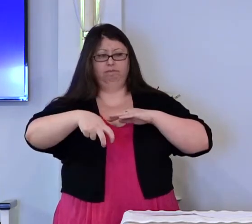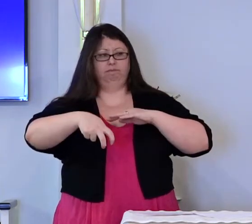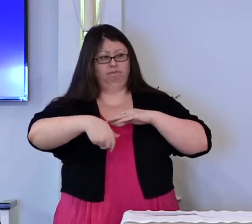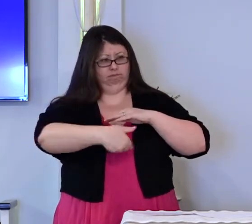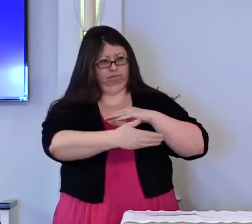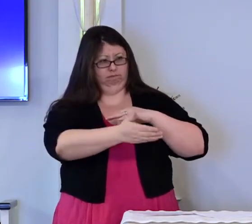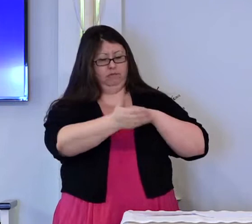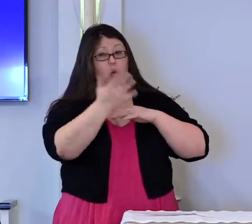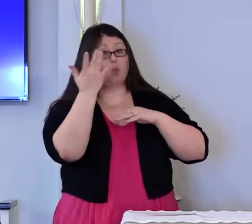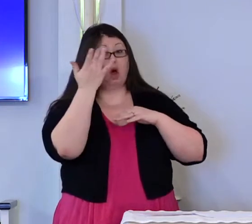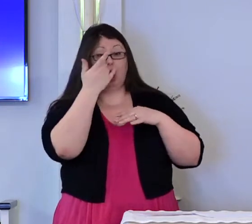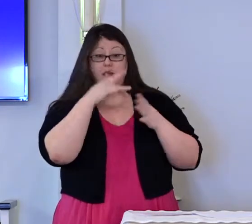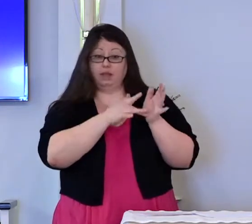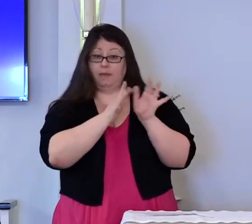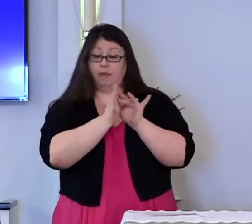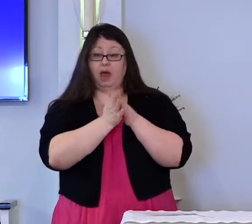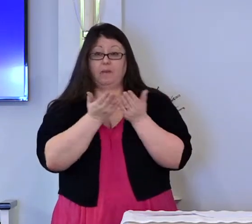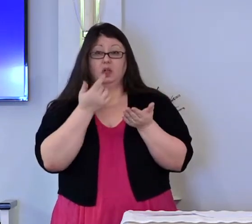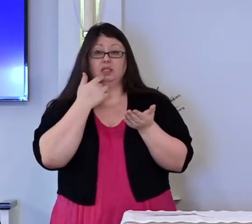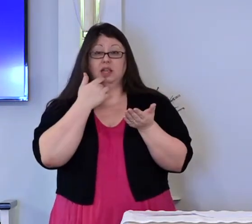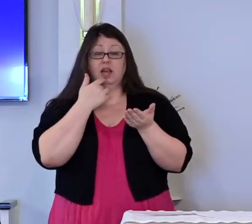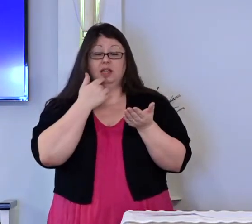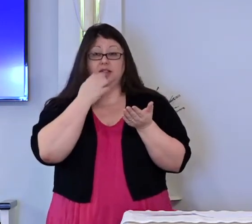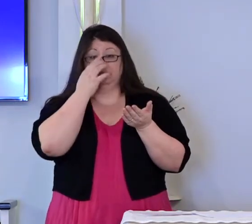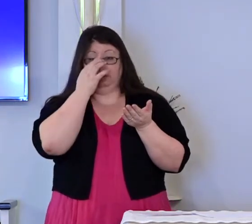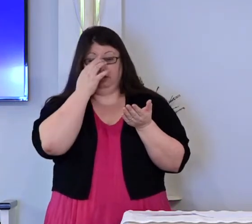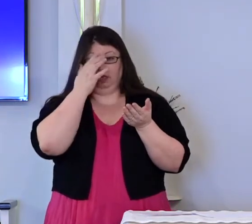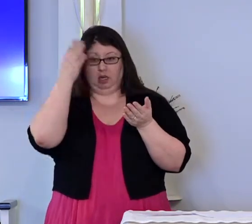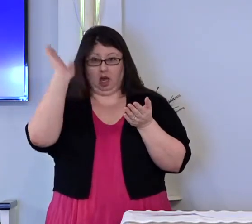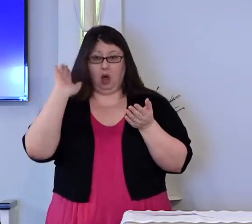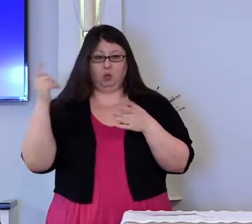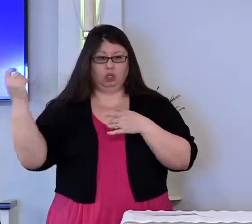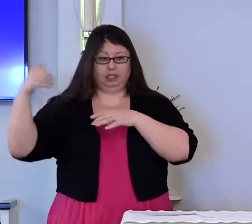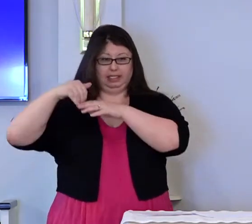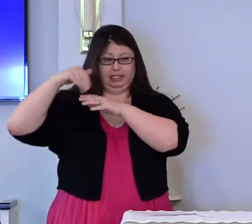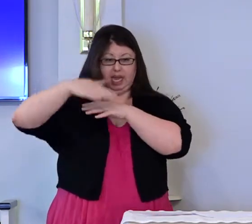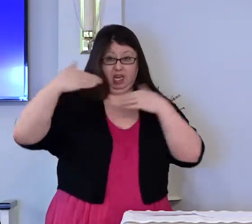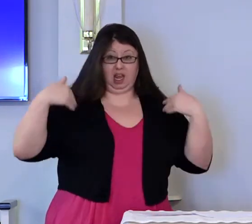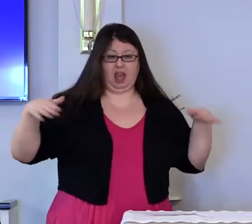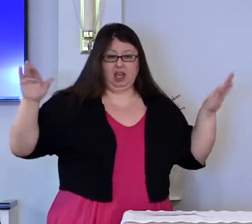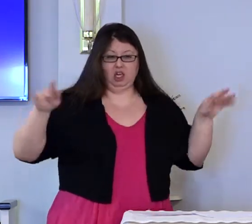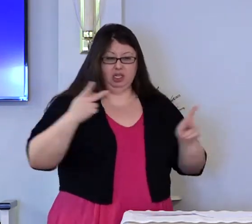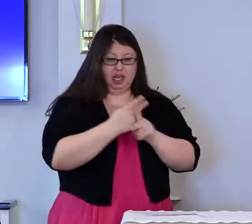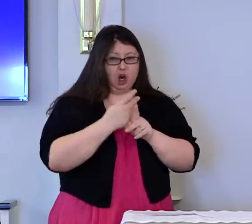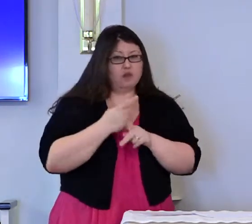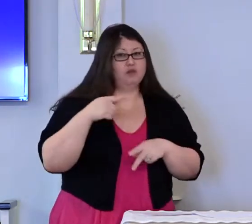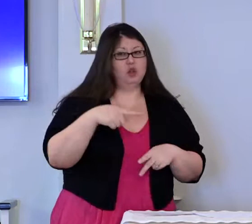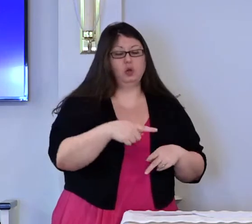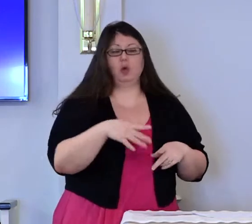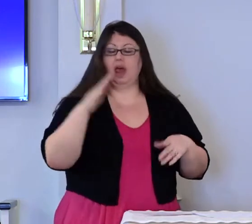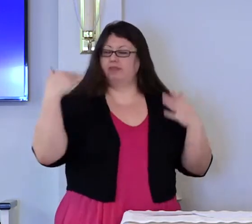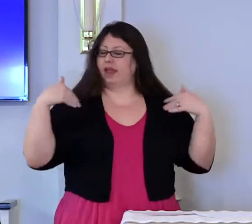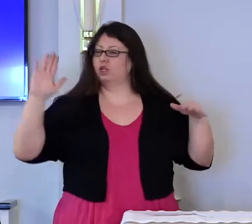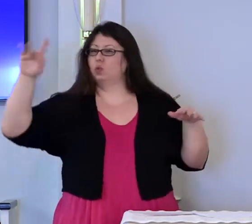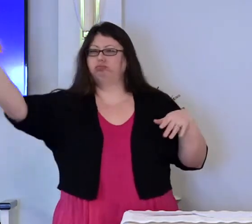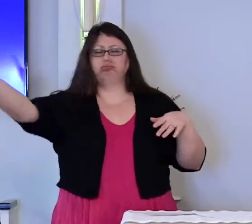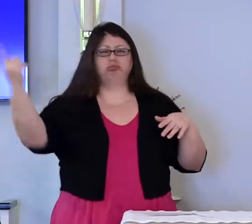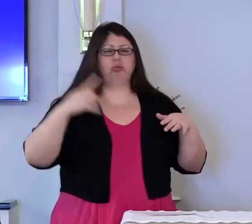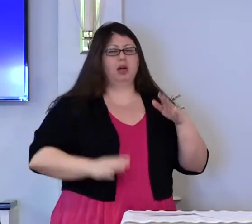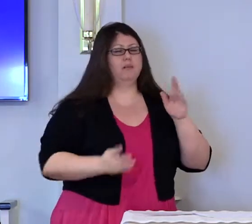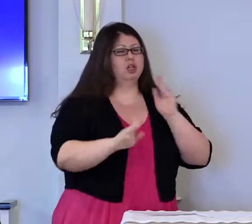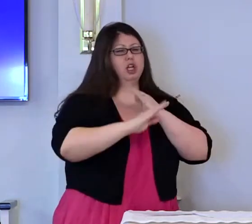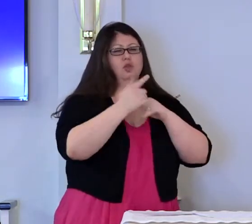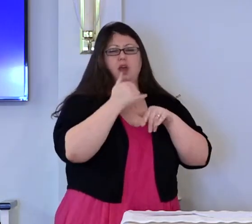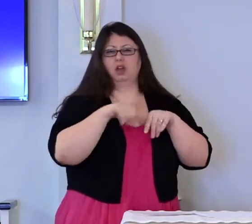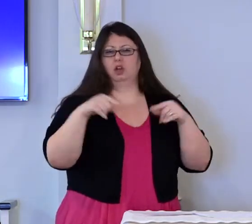for it is written in the scriptures that God will give his angels charge over you and they will protect you from